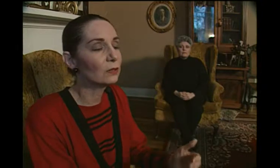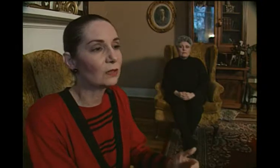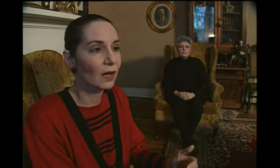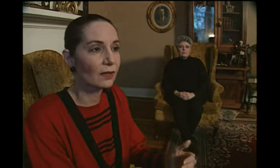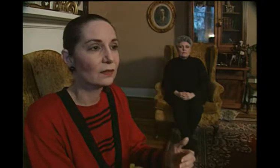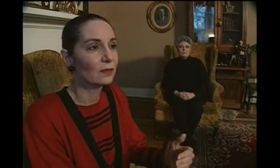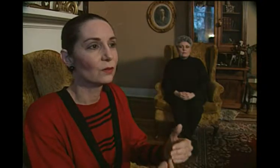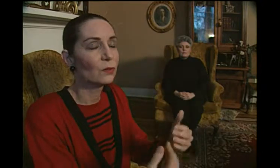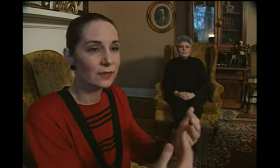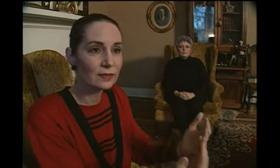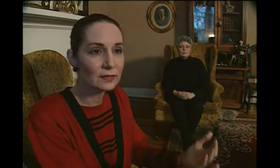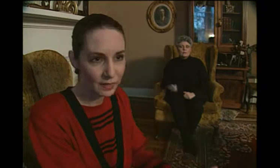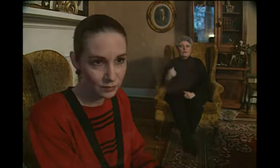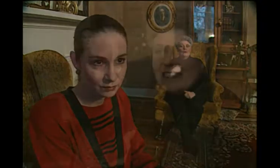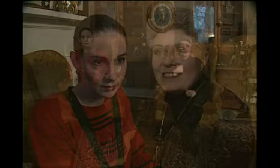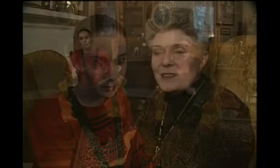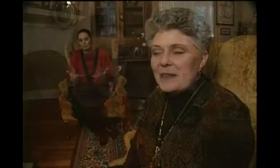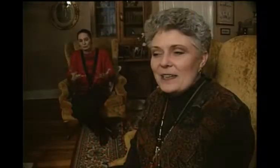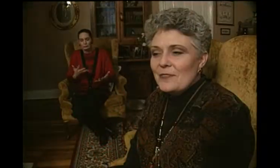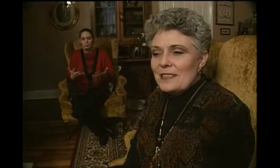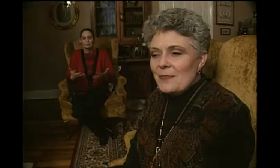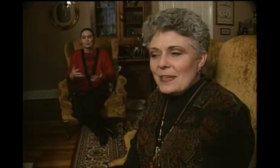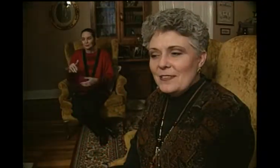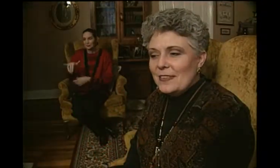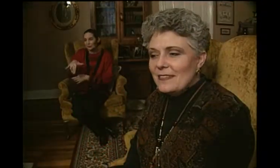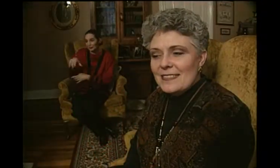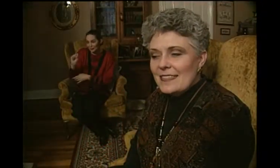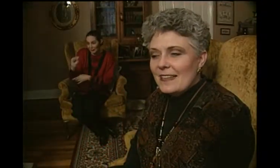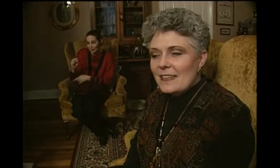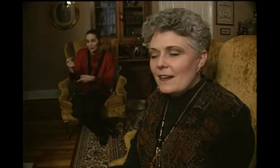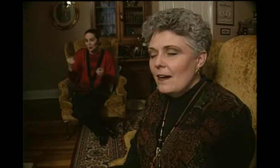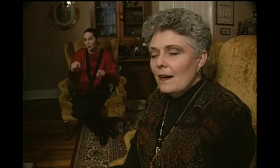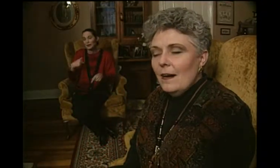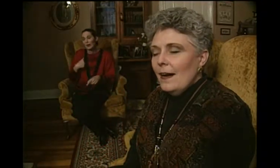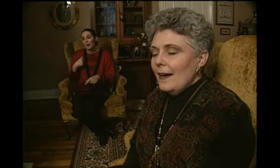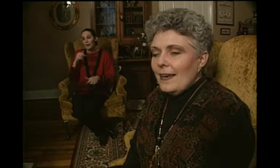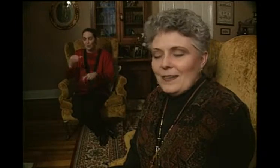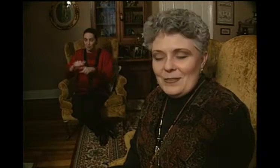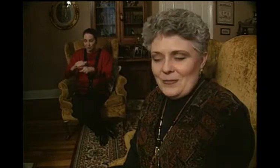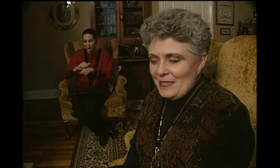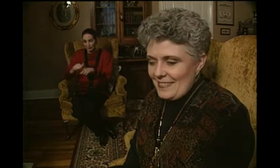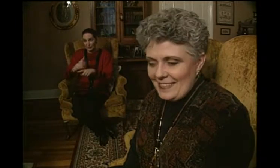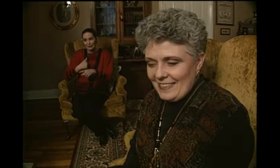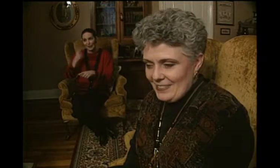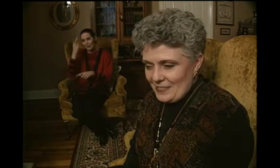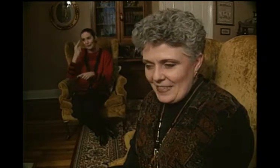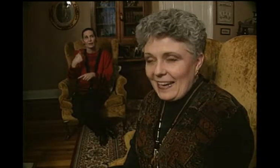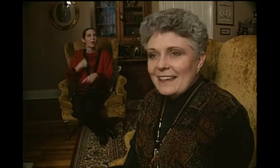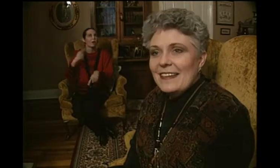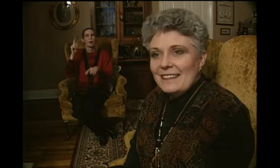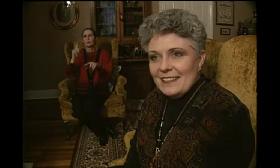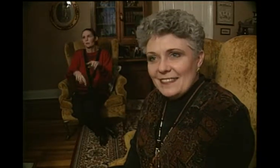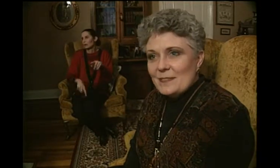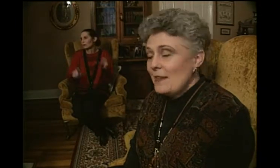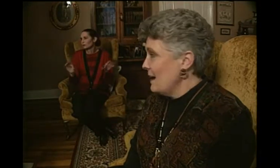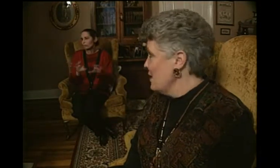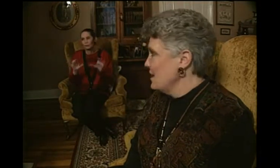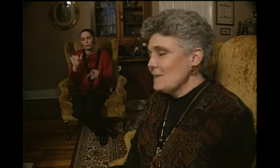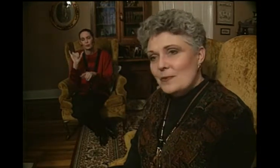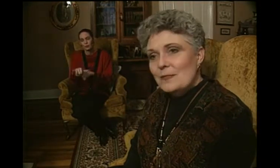like what it sounds like. Just about every time I look at this and I think, I can't do this, I just can't, and then Harriet will